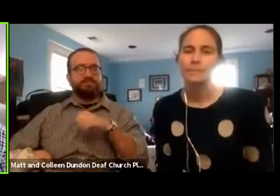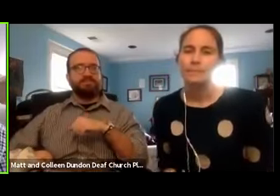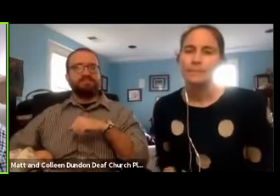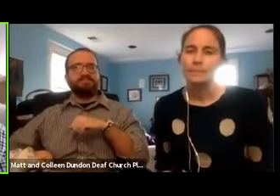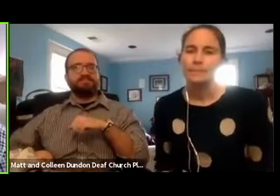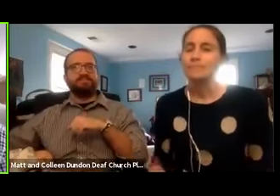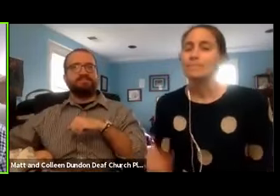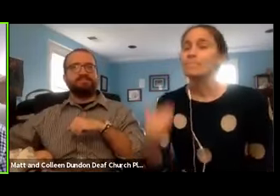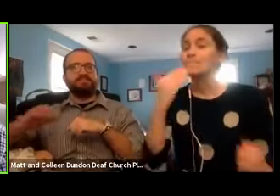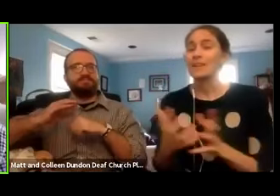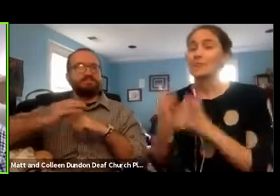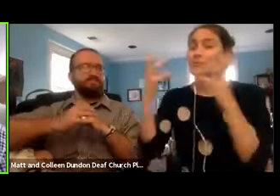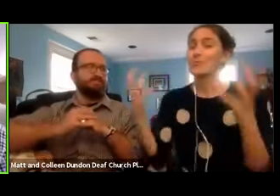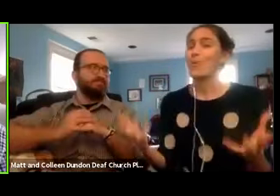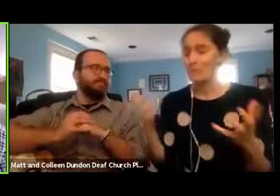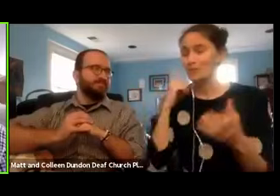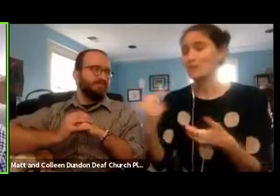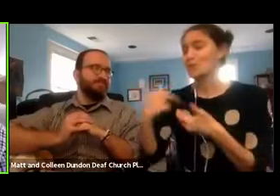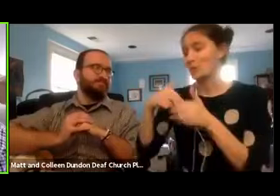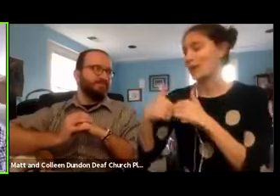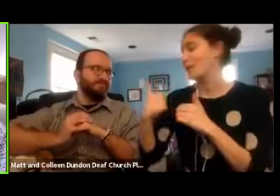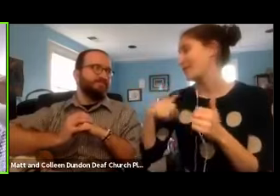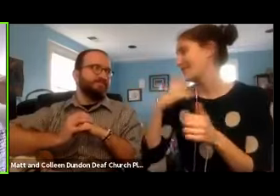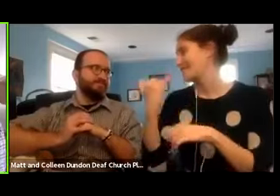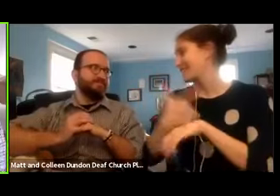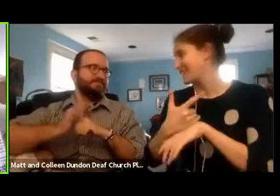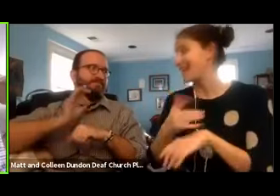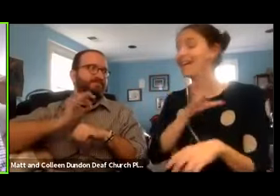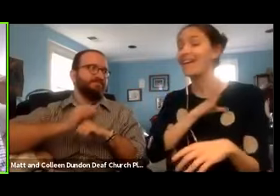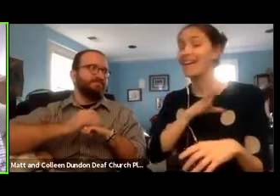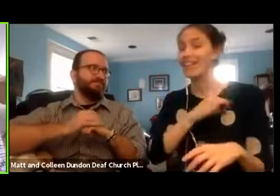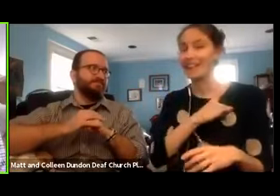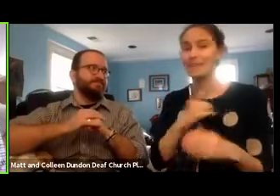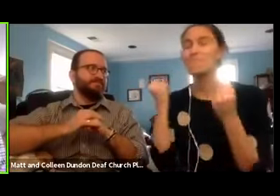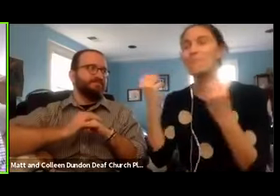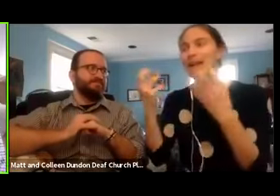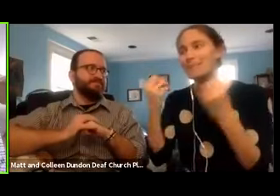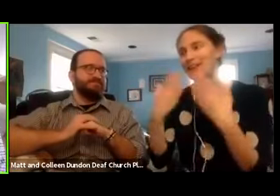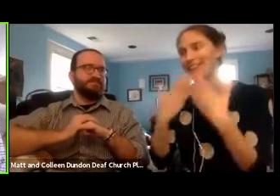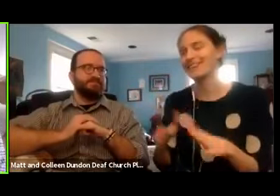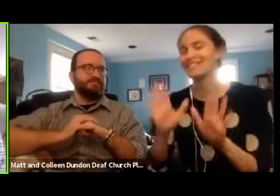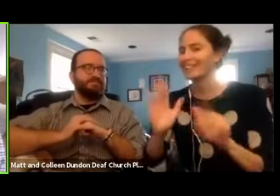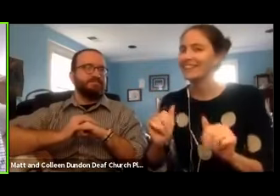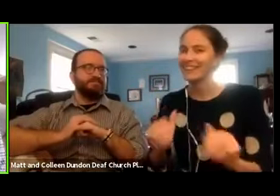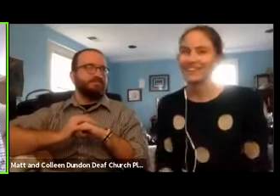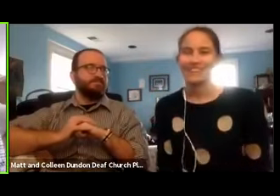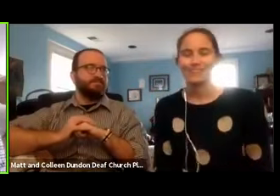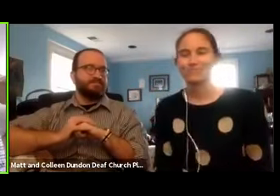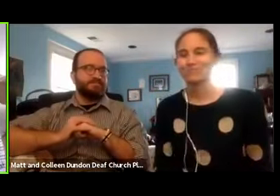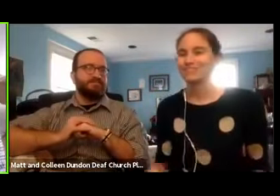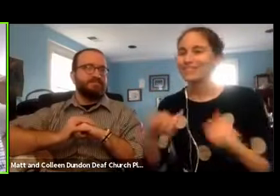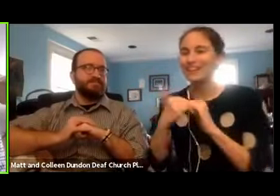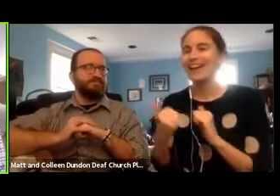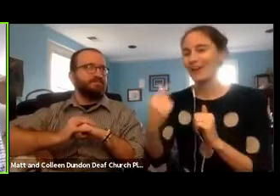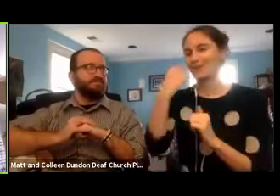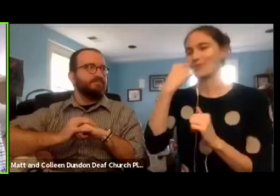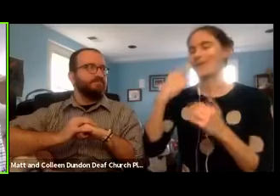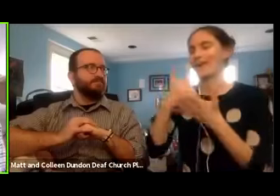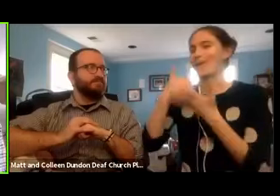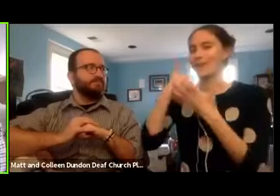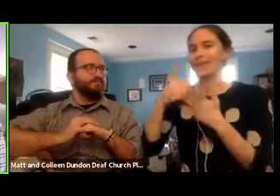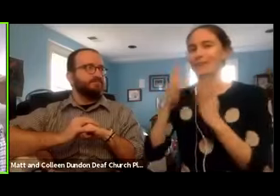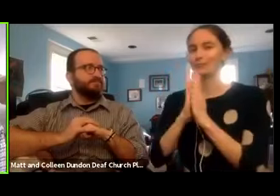Thank you so much for joining us today. Colleen, many, many thanks for how you're helping this prayer meeting be